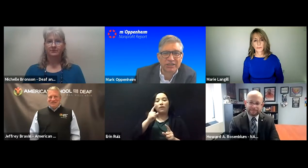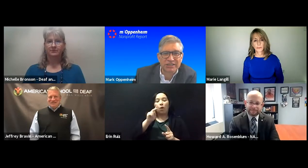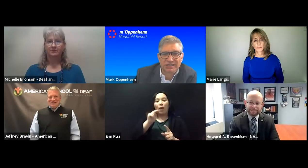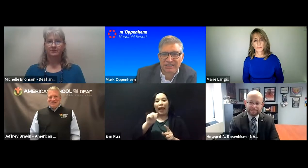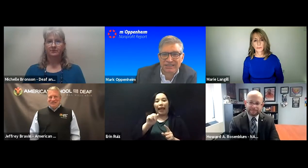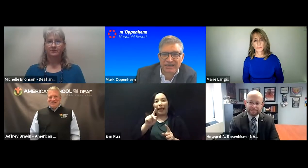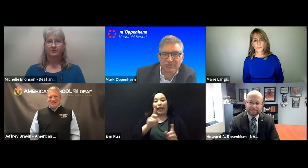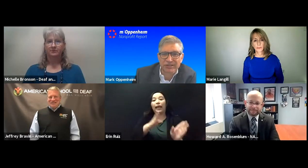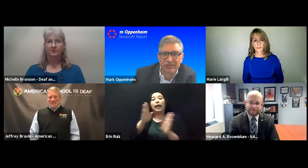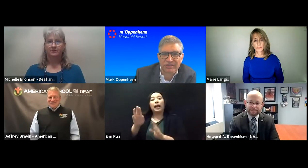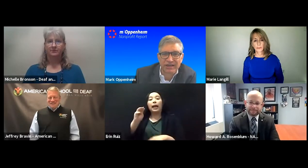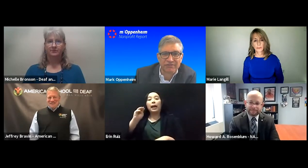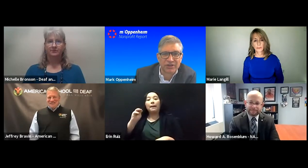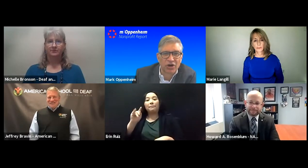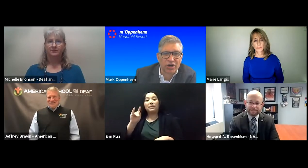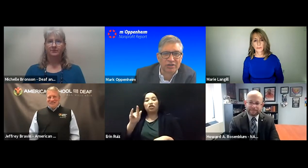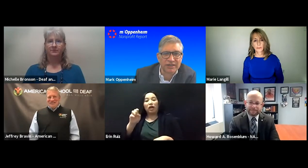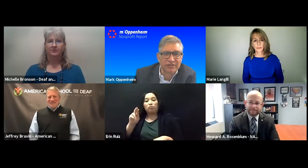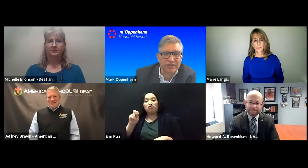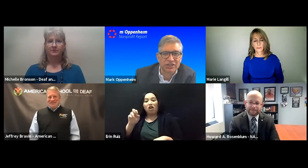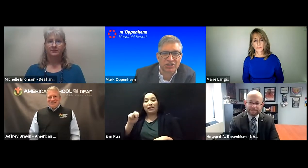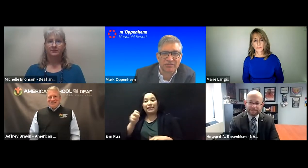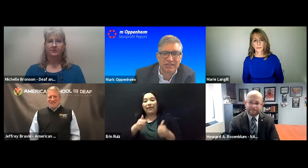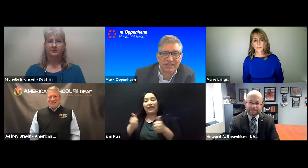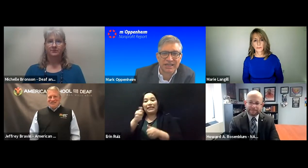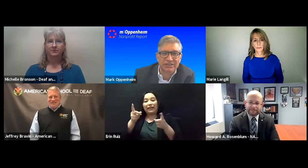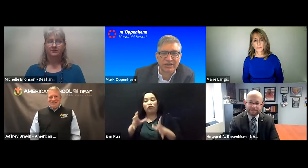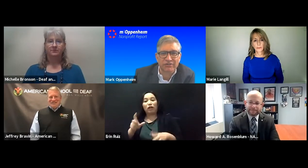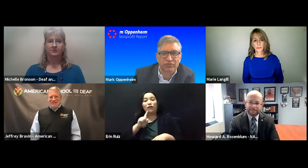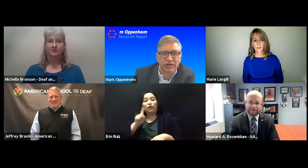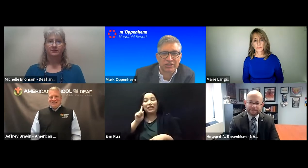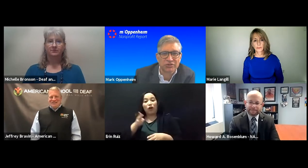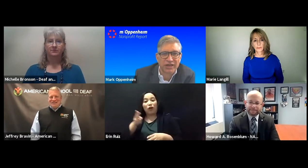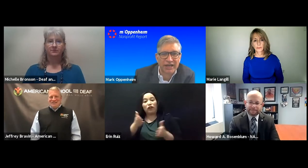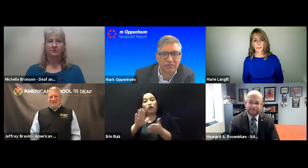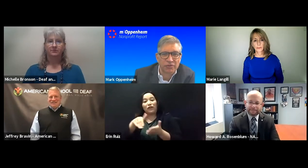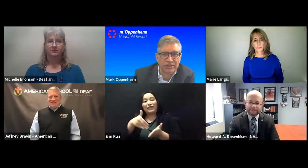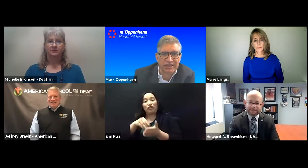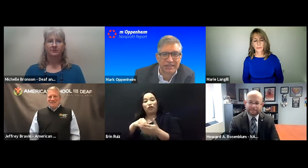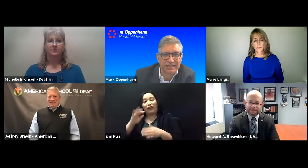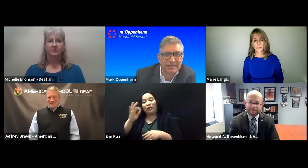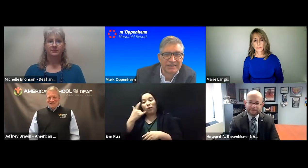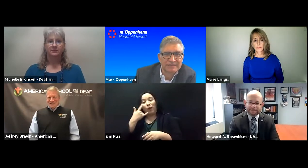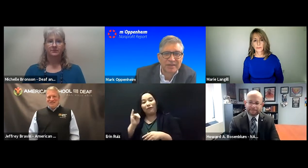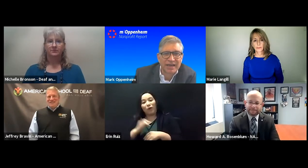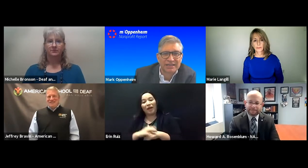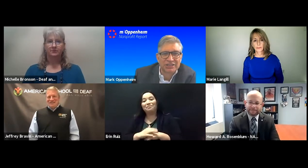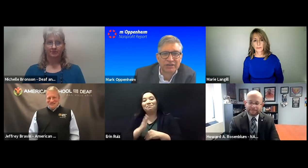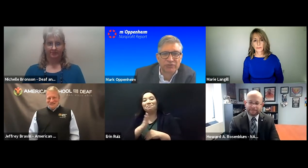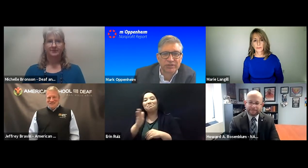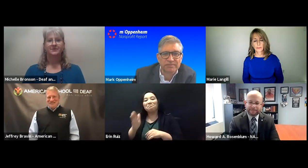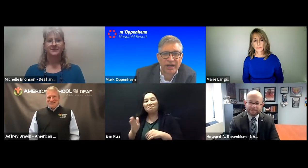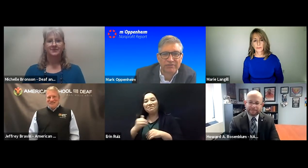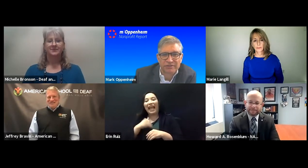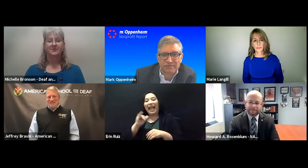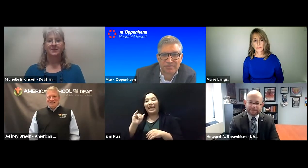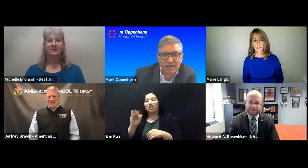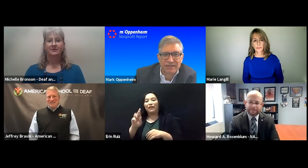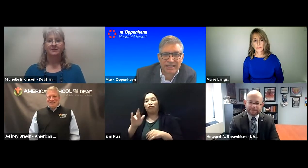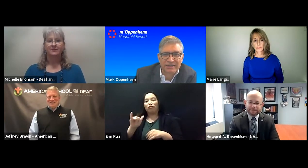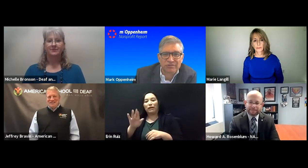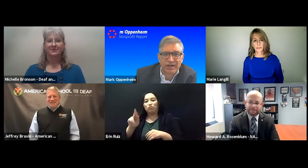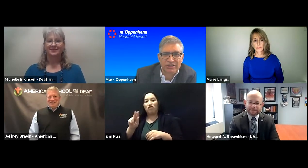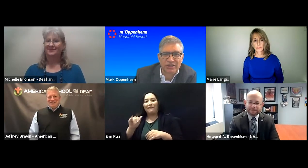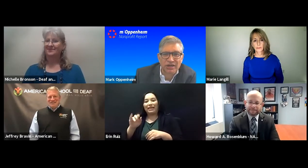Michelle Bronson, Executive Director of the Deaf and Hard of Hearing Services Center in Fresno, California, and Jeffrey Brabin,